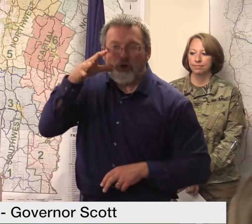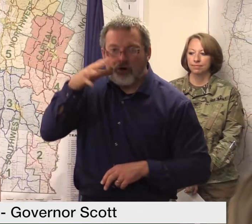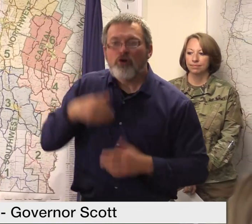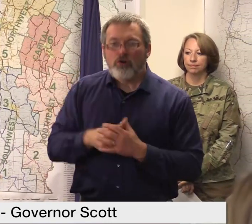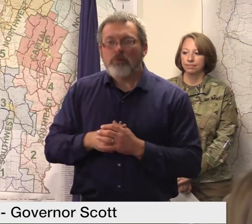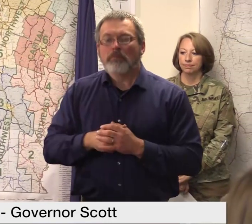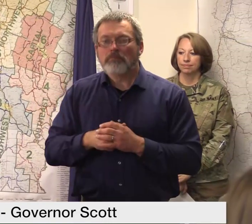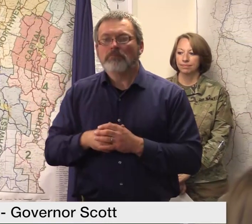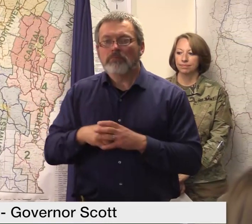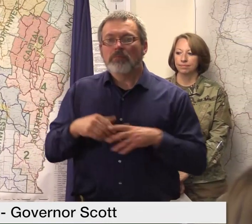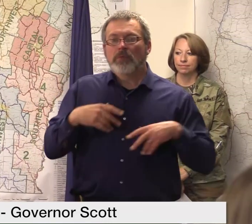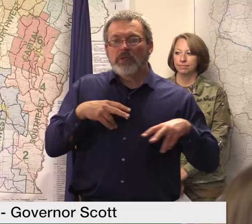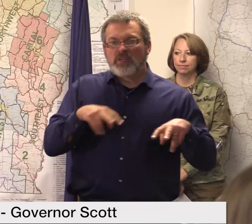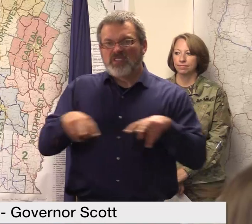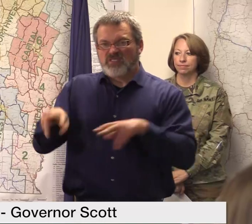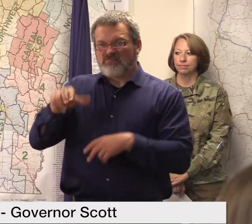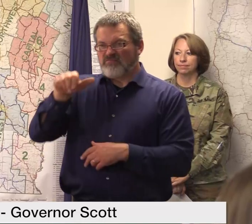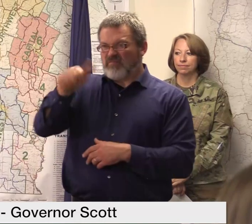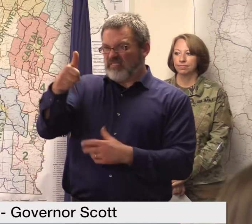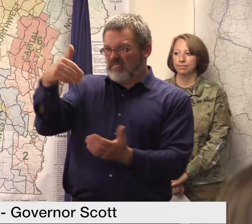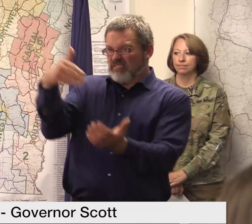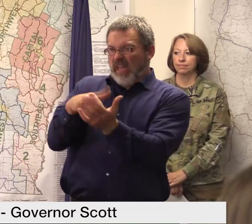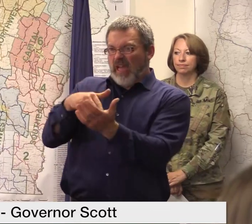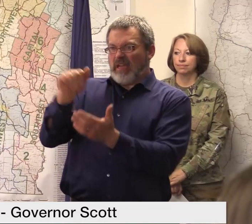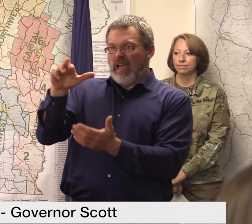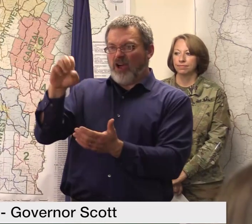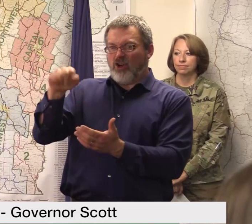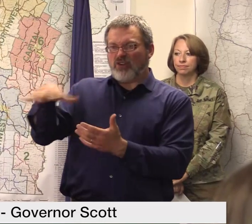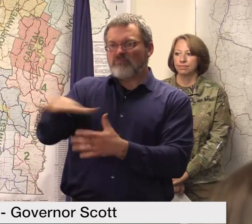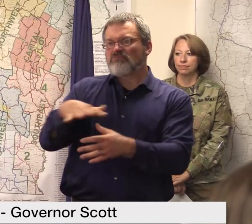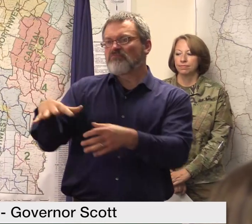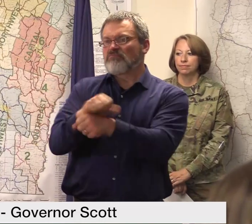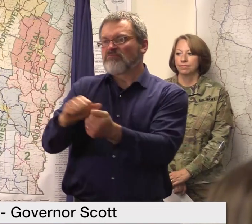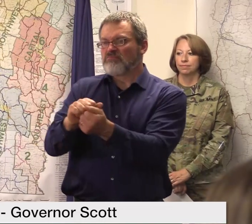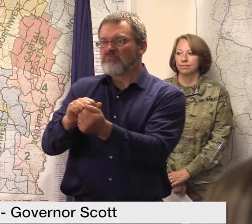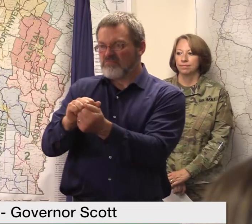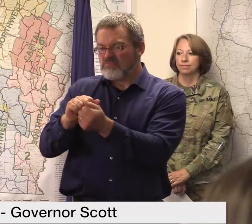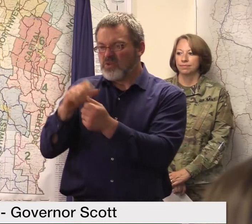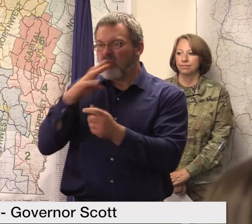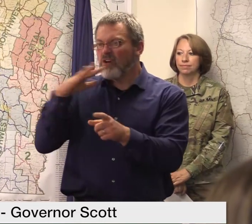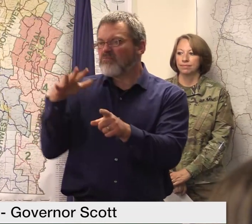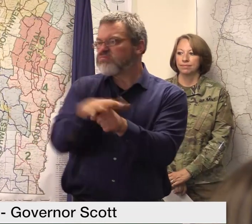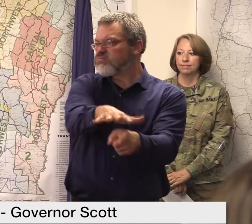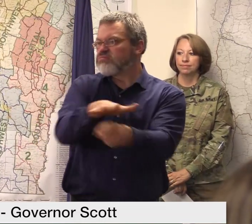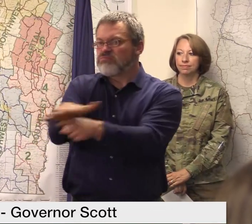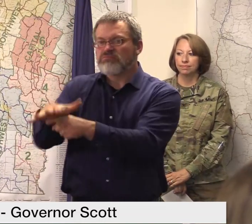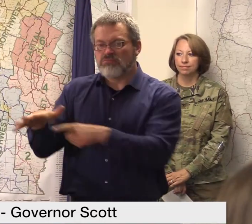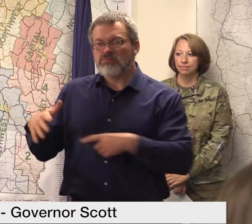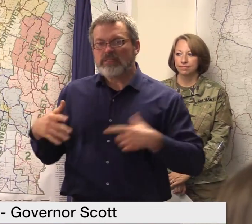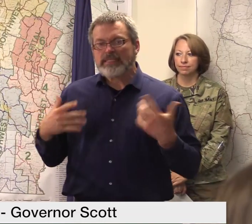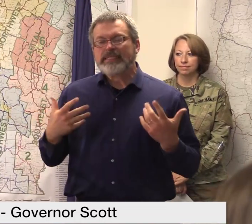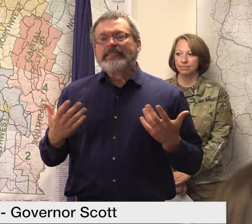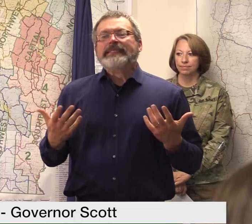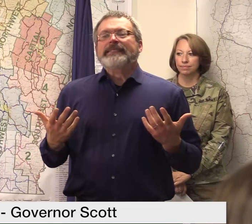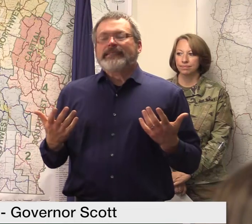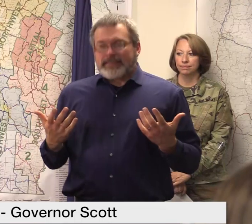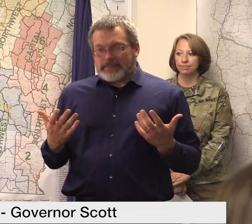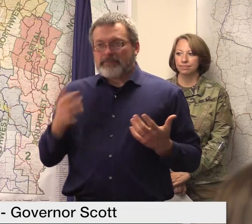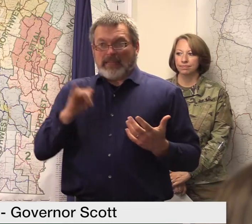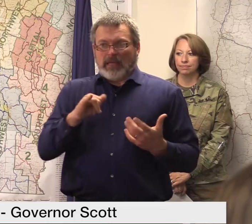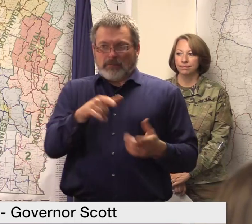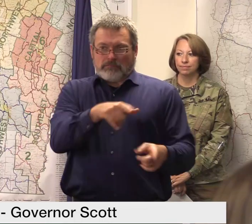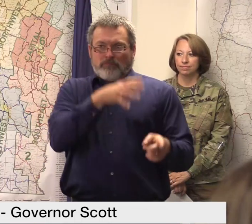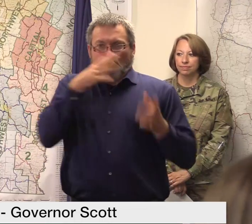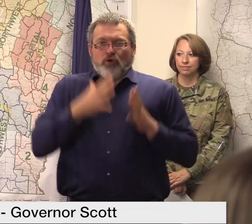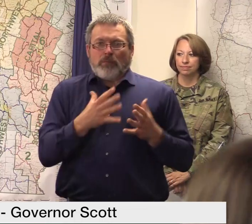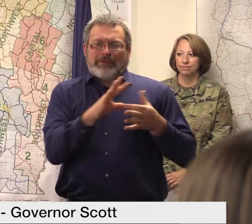farmland that has been impacted by the flooding the message we got yesterday that's so important for the